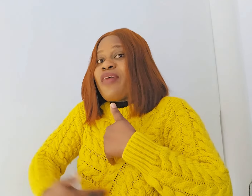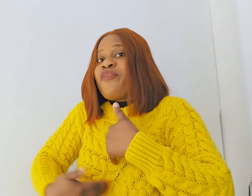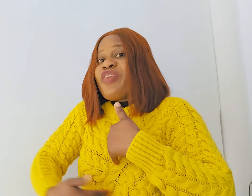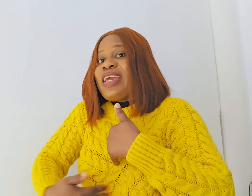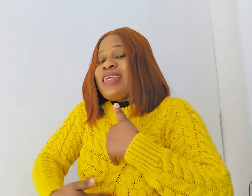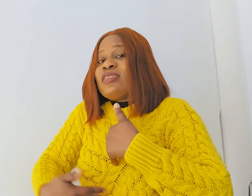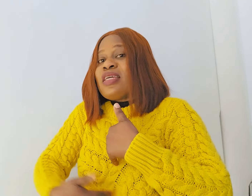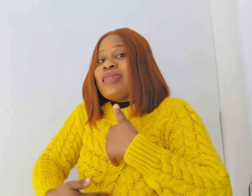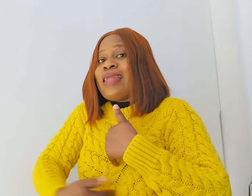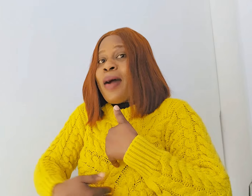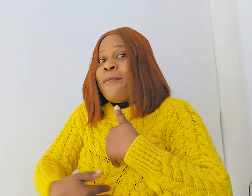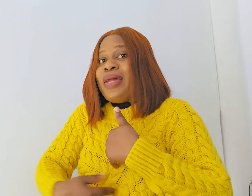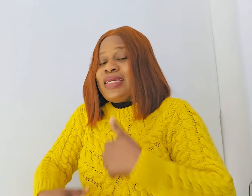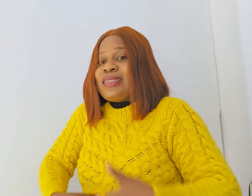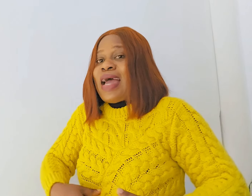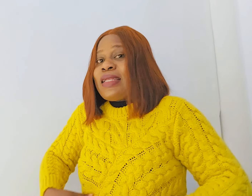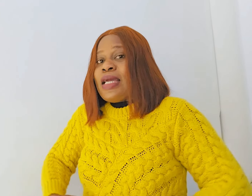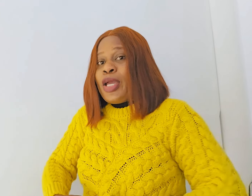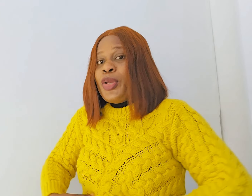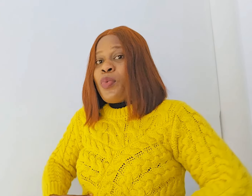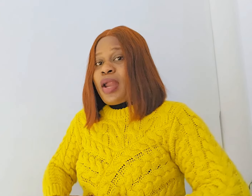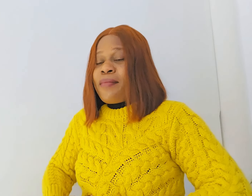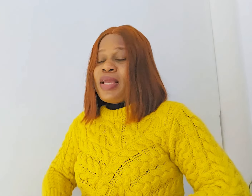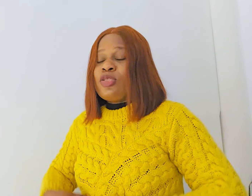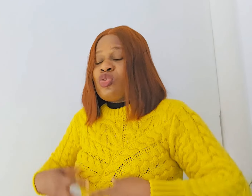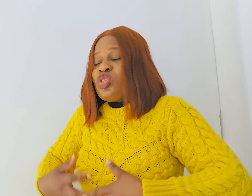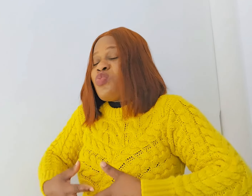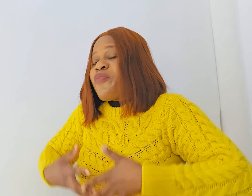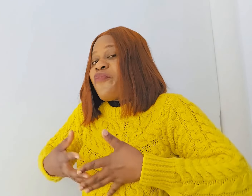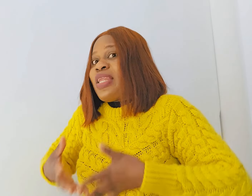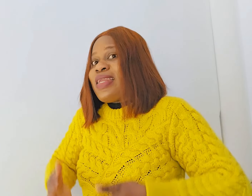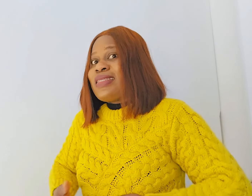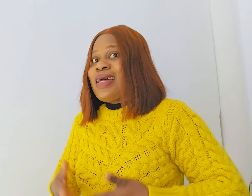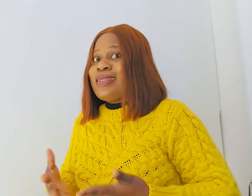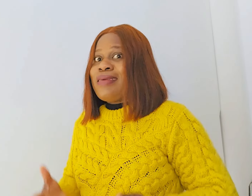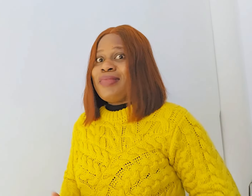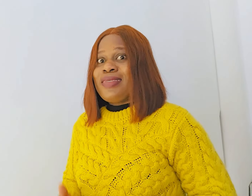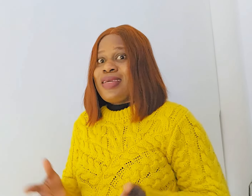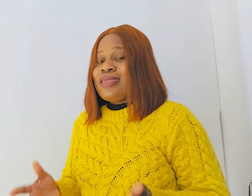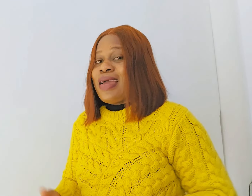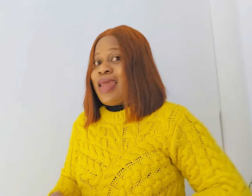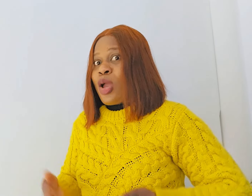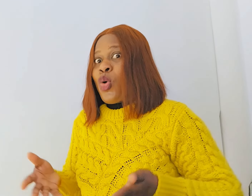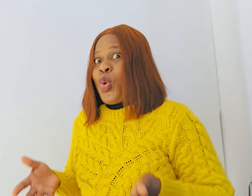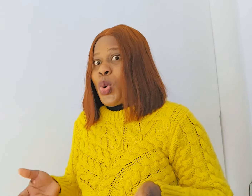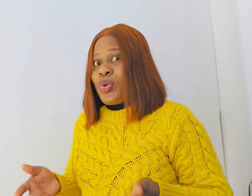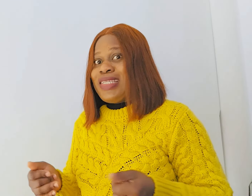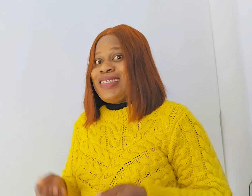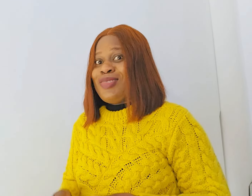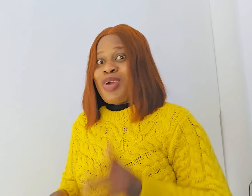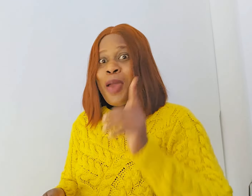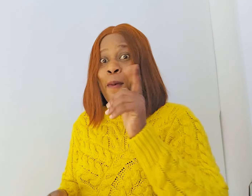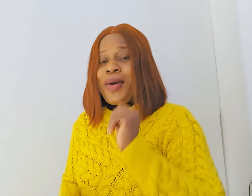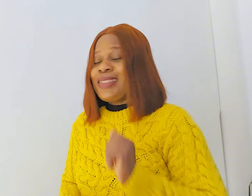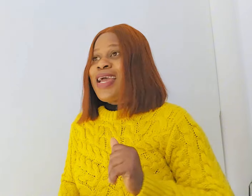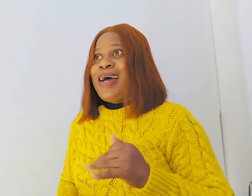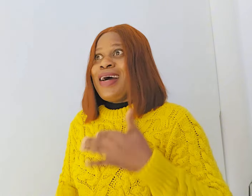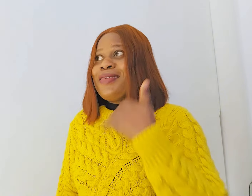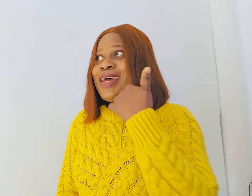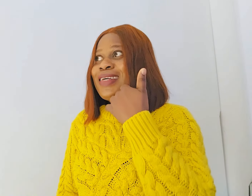like feeling it in her belly side you know what i mean so she'll be feeling it and then same time like oh this is what i want are you like